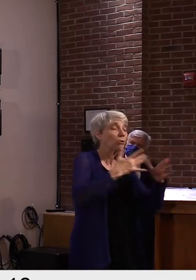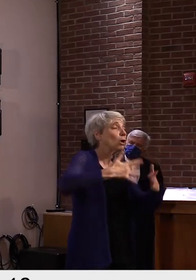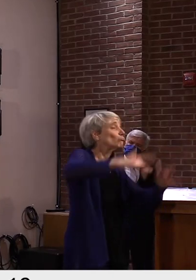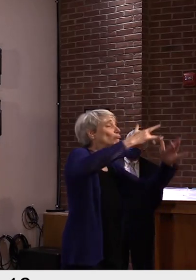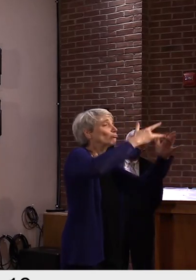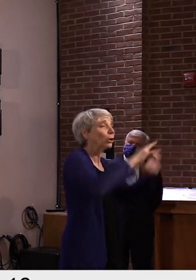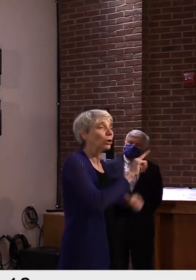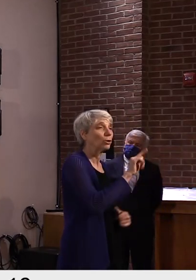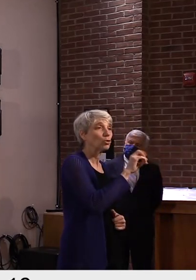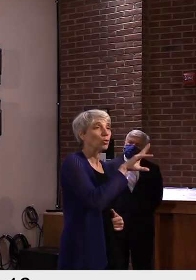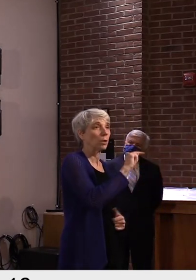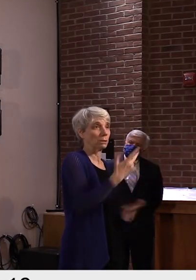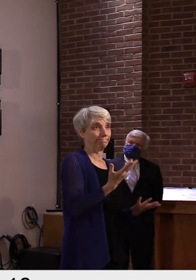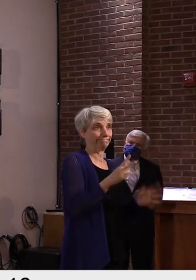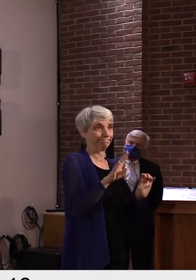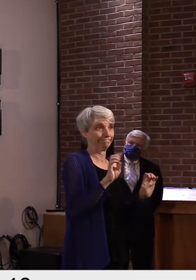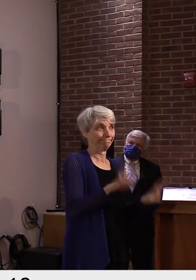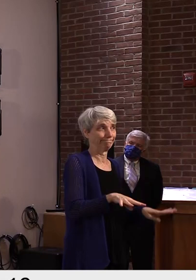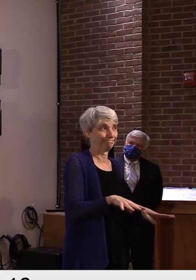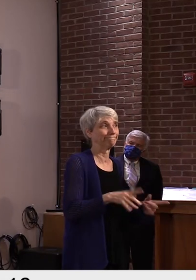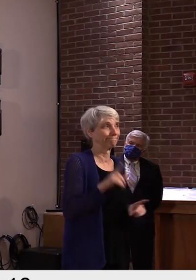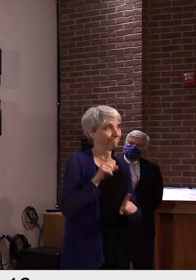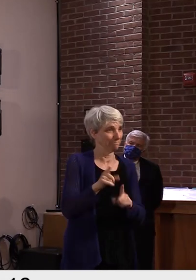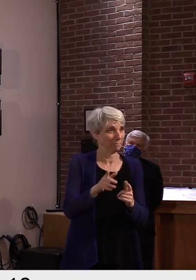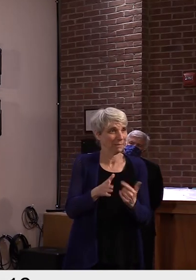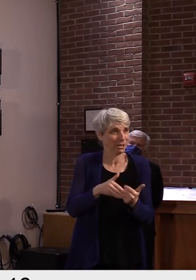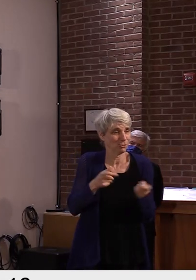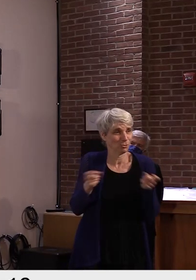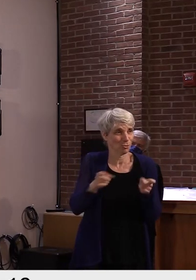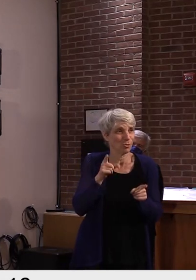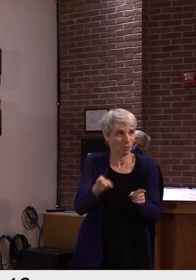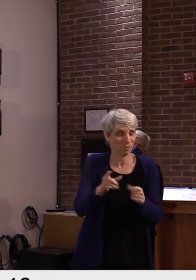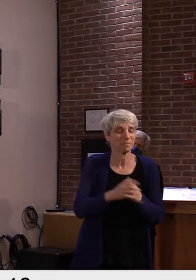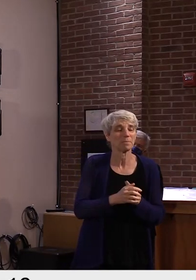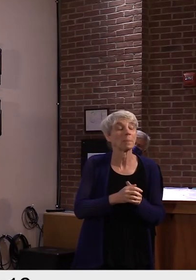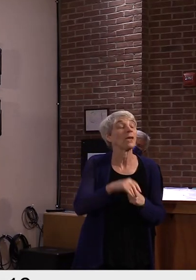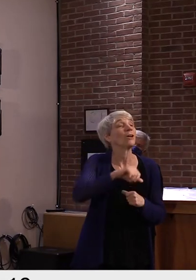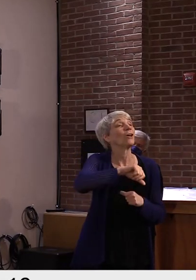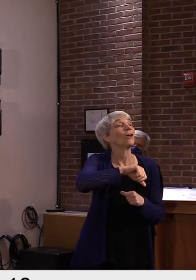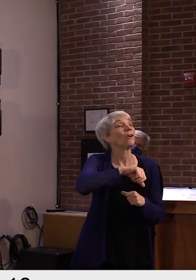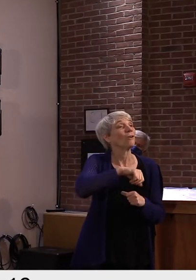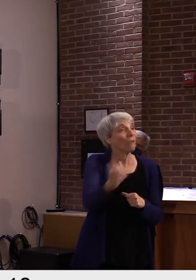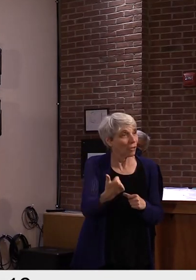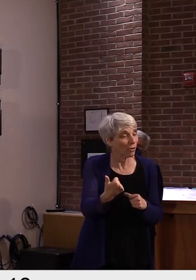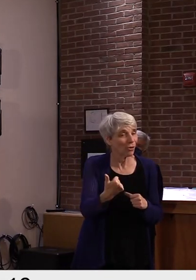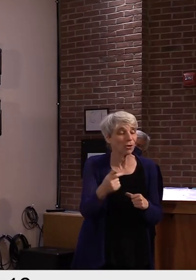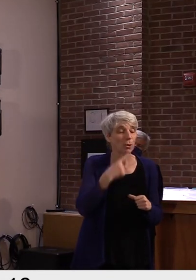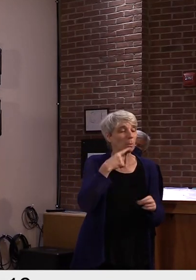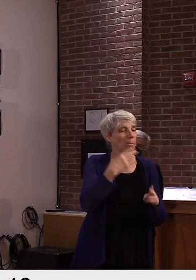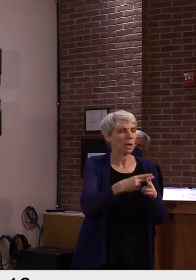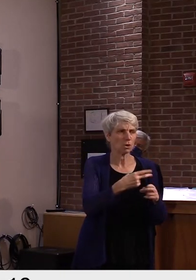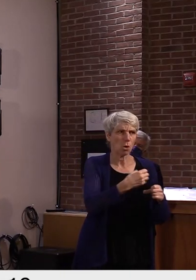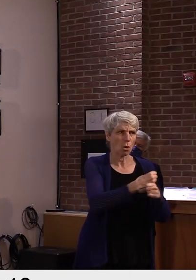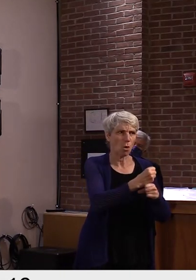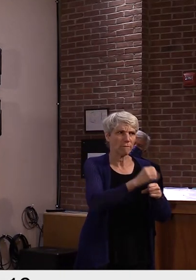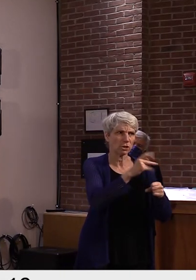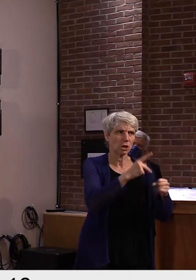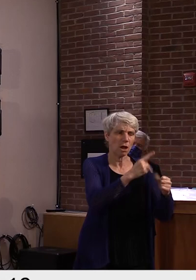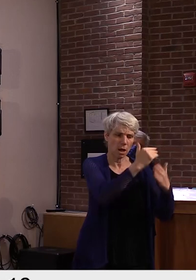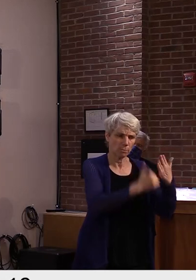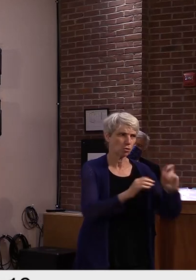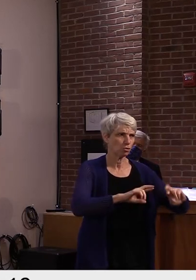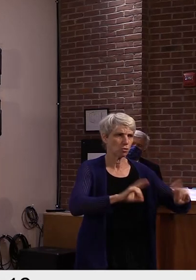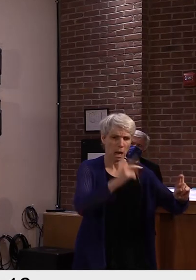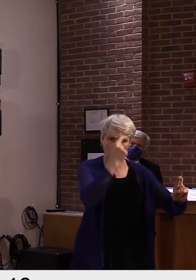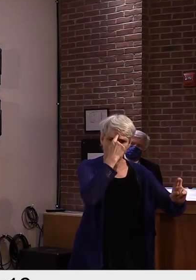state. The other part is, I actually don't want the coffee shop to do anything special. Because the coffee shop already has its sign